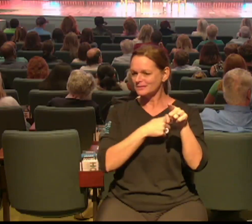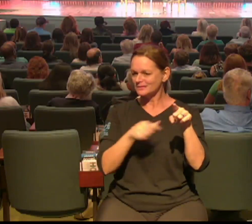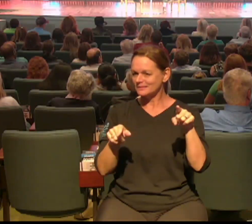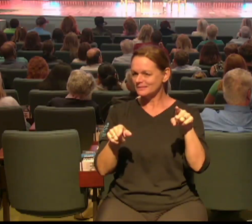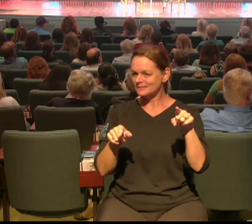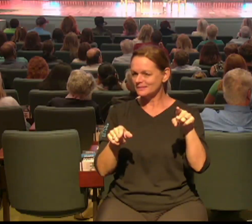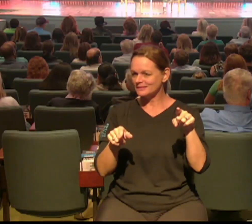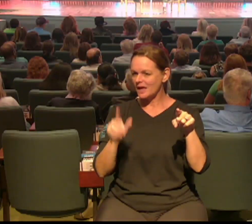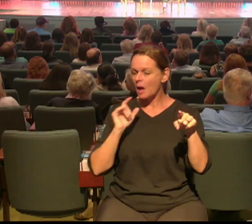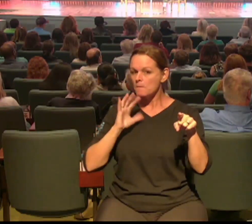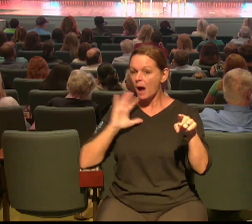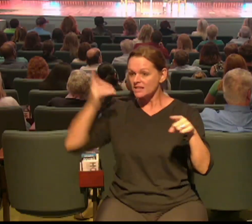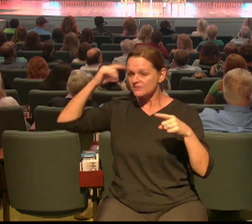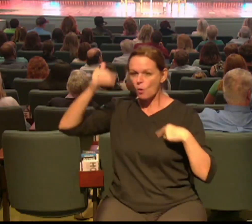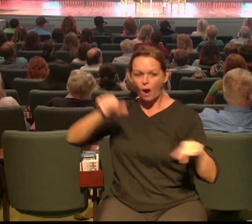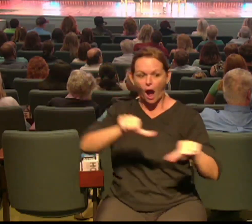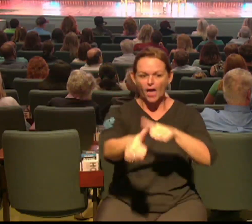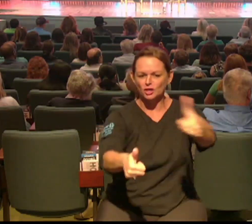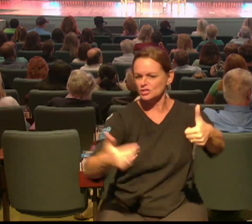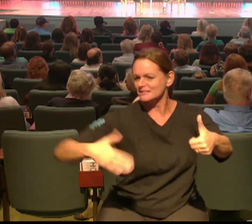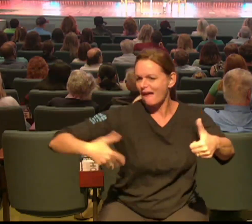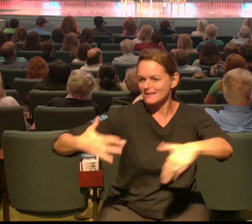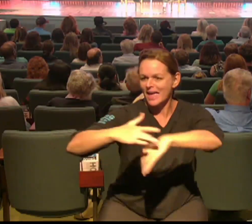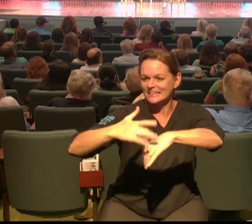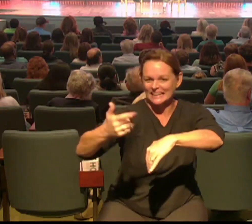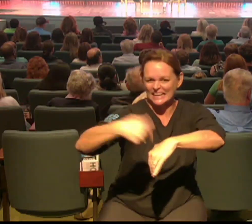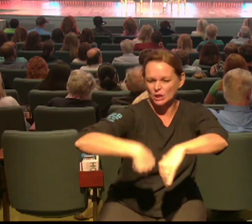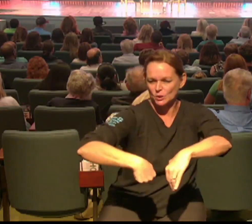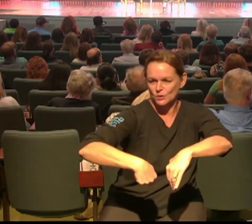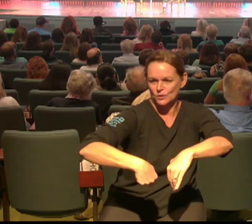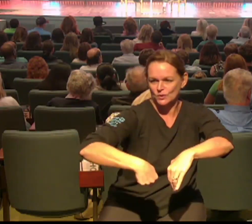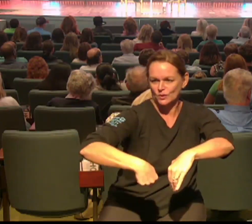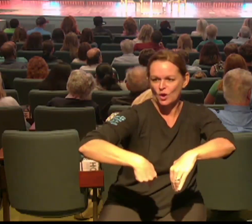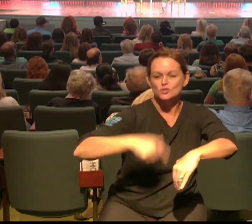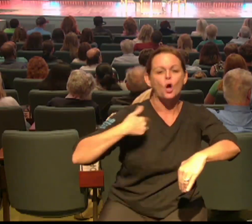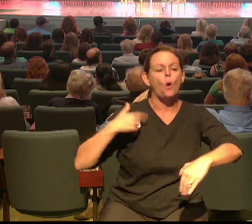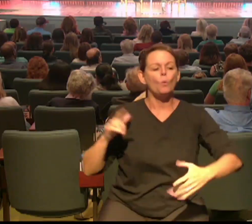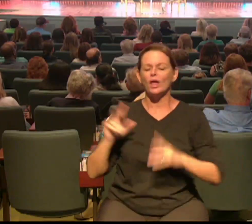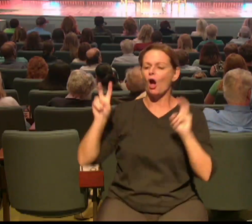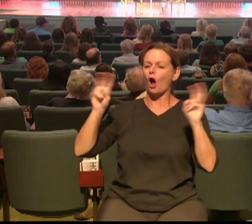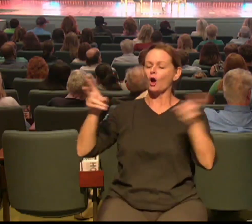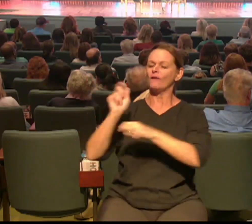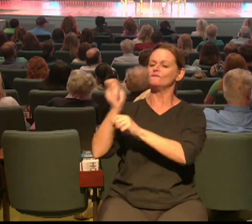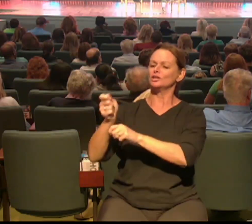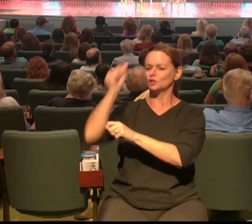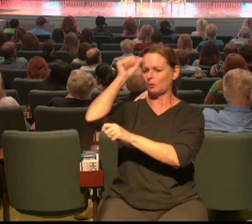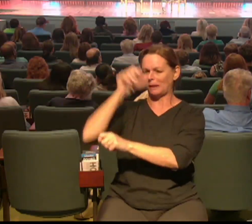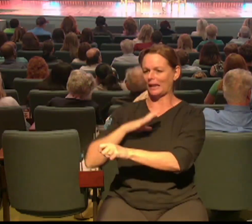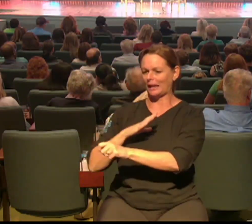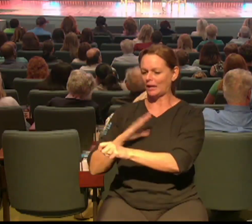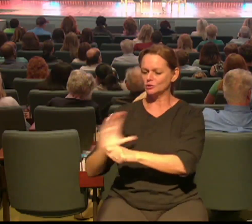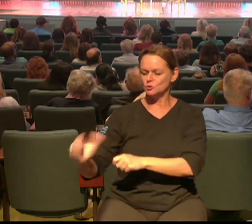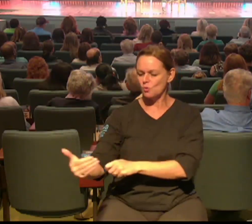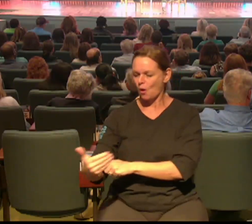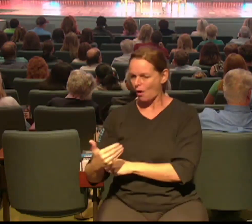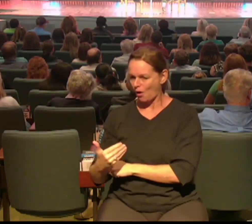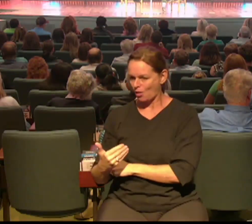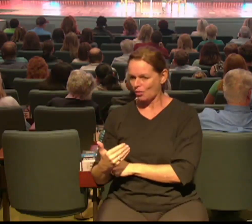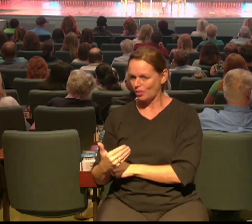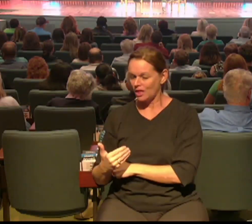and God has called us to be fishers of men and not just keepers of the aquarium so this is what God